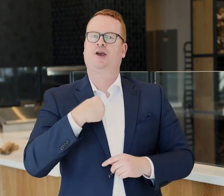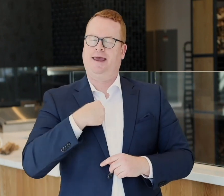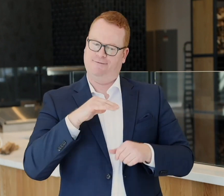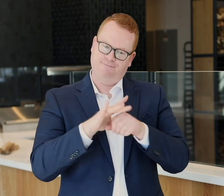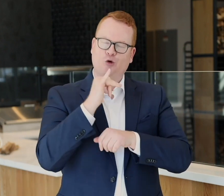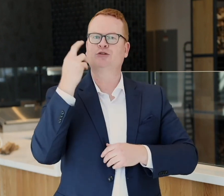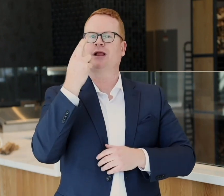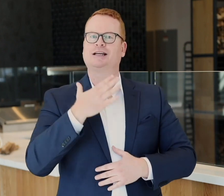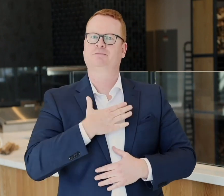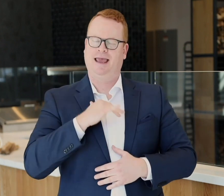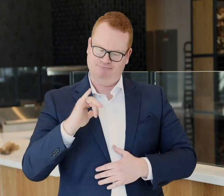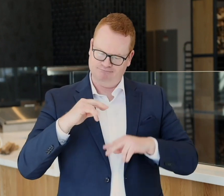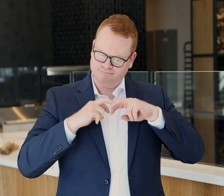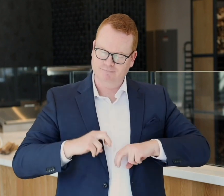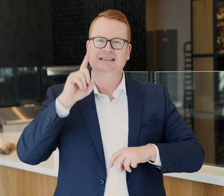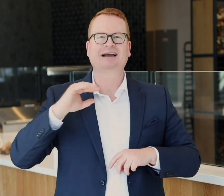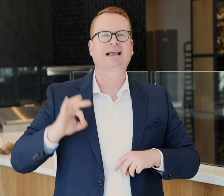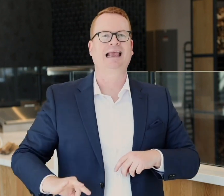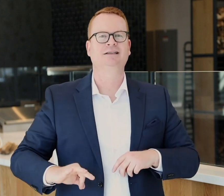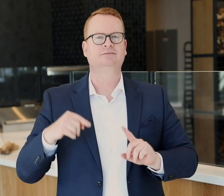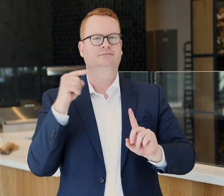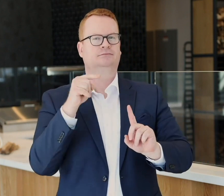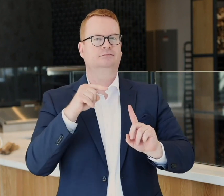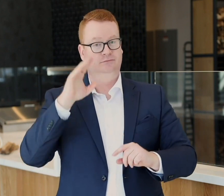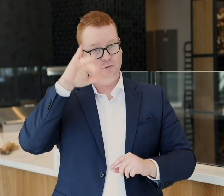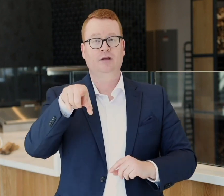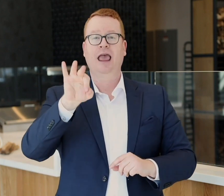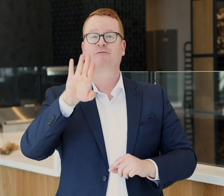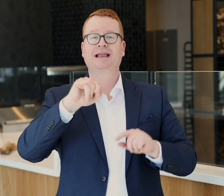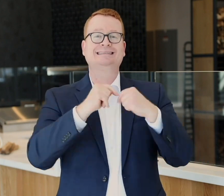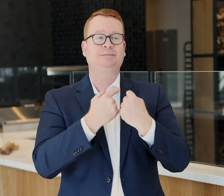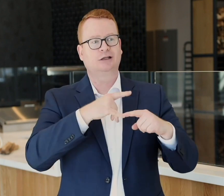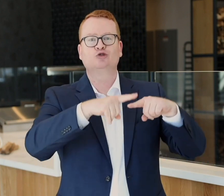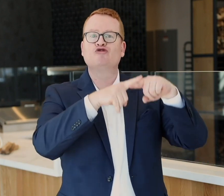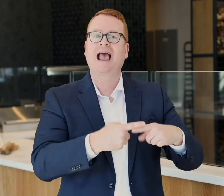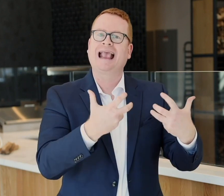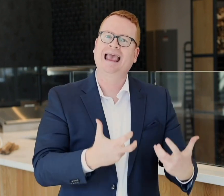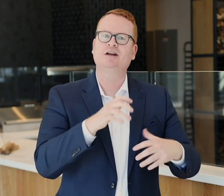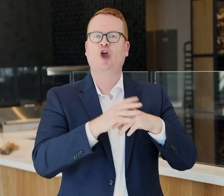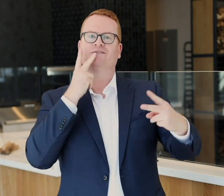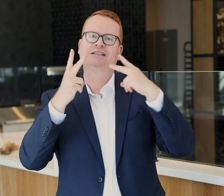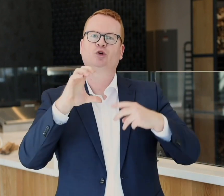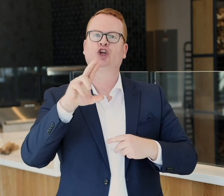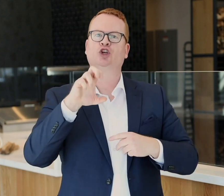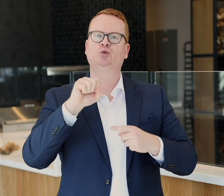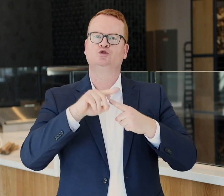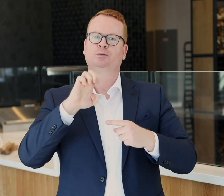where I fully realized my deaf game. FBI teams rely heavily on visual cues